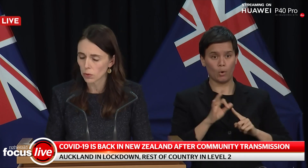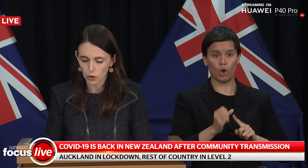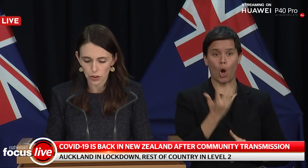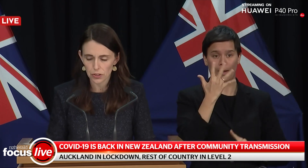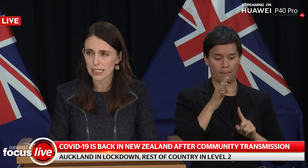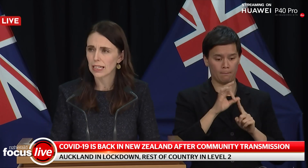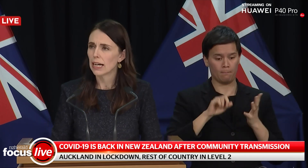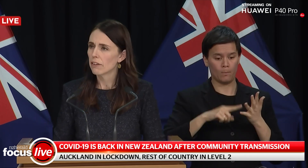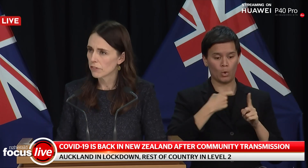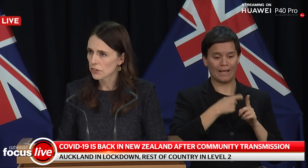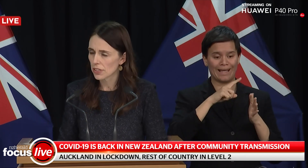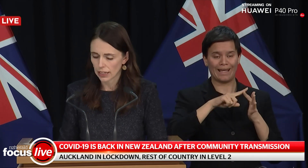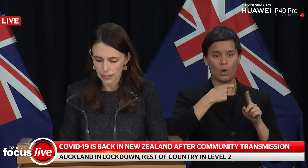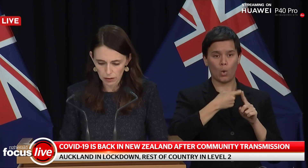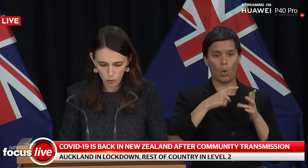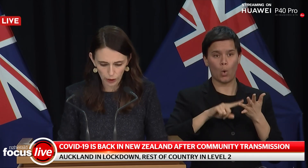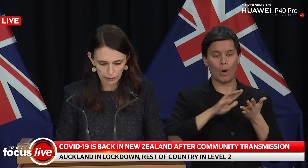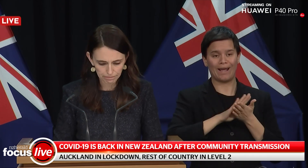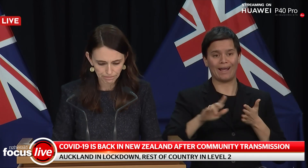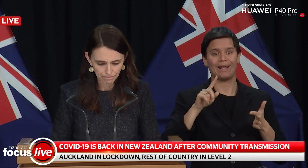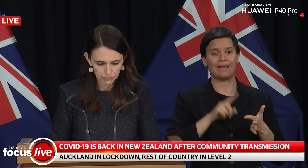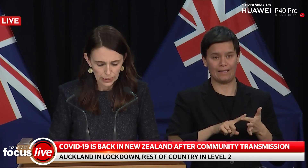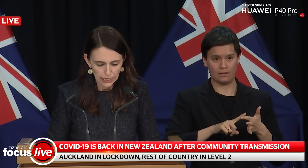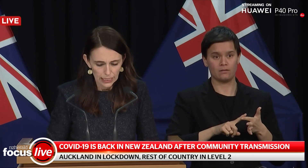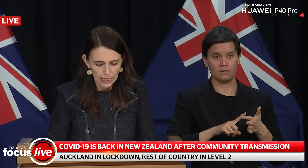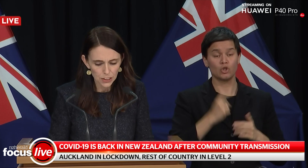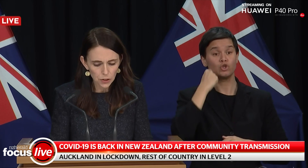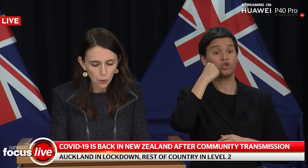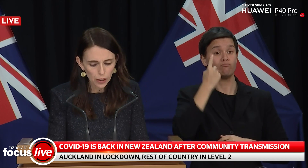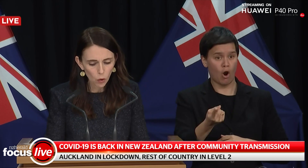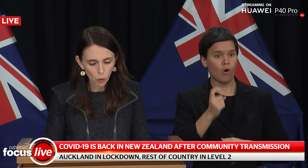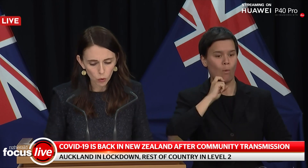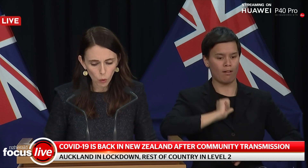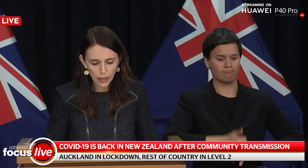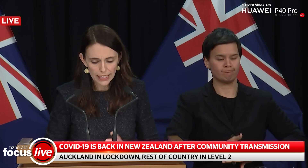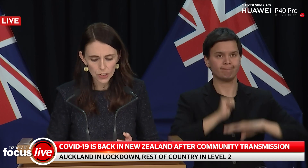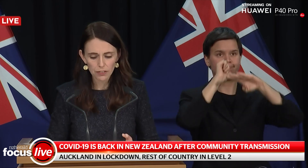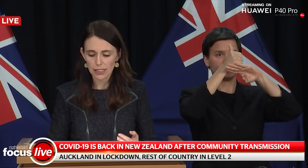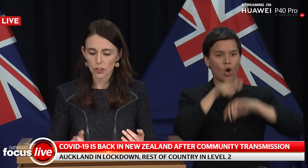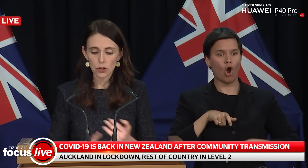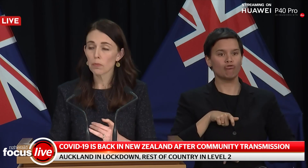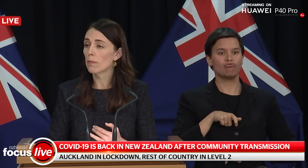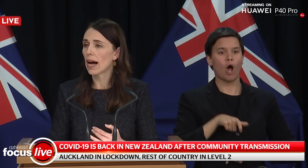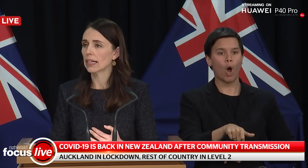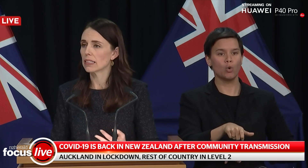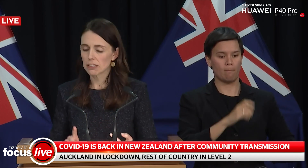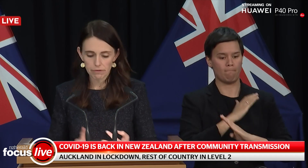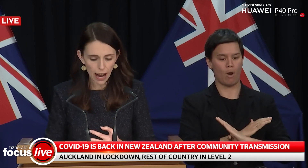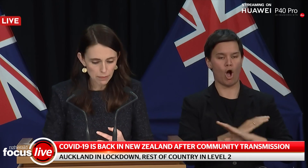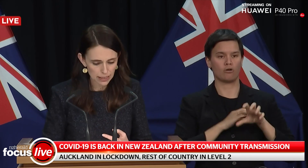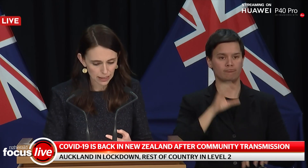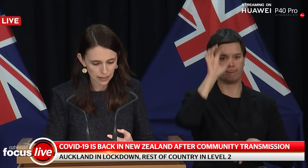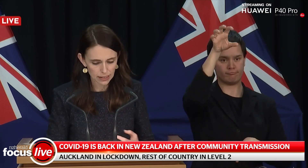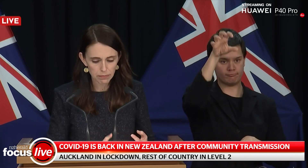roadblock use first thing in the morning. As you will recall all key services, supermarkets,